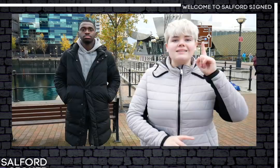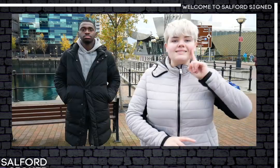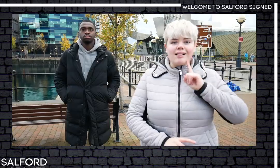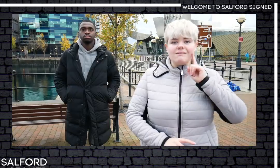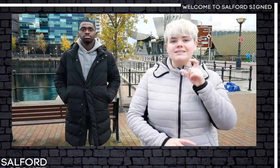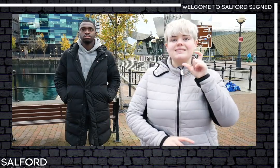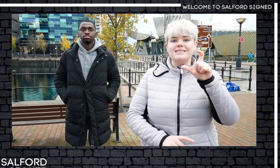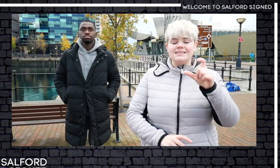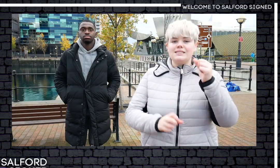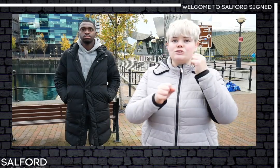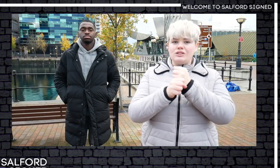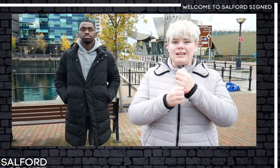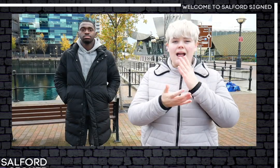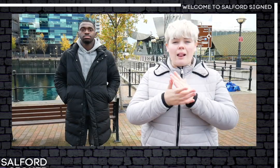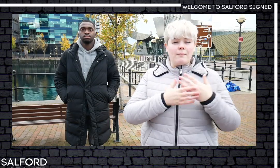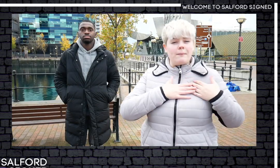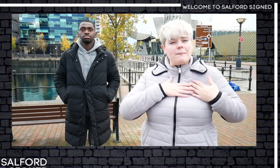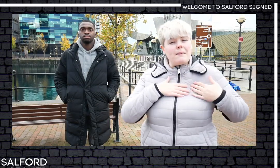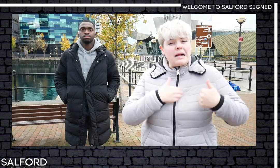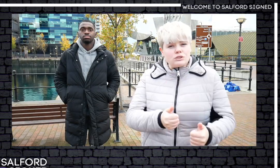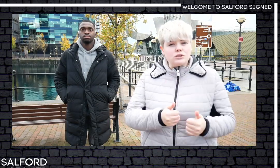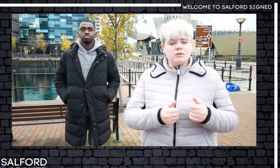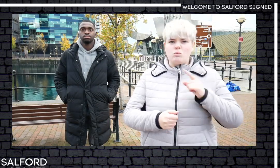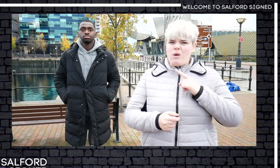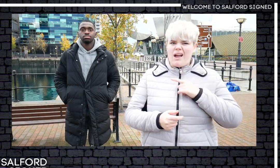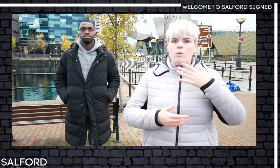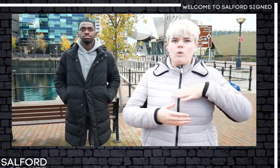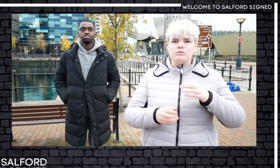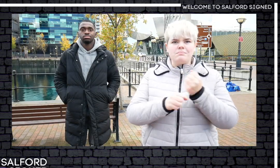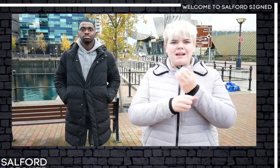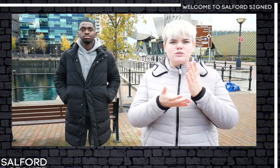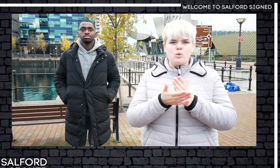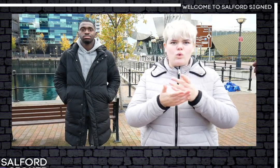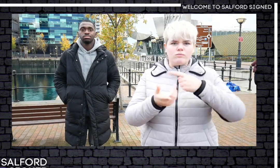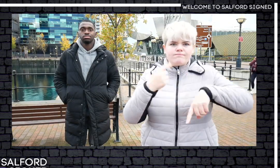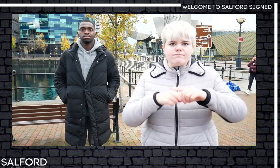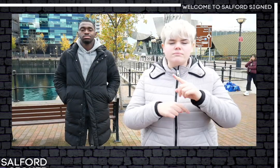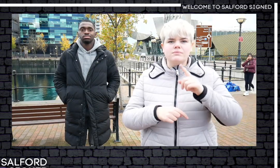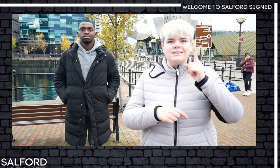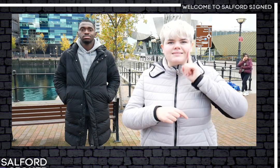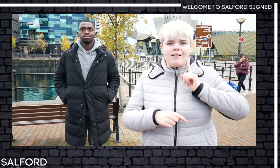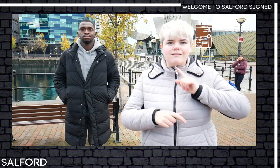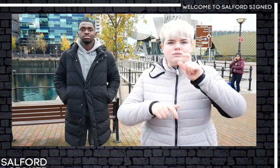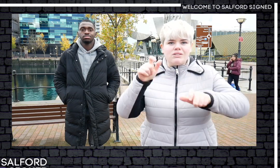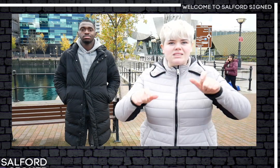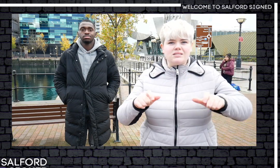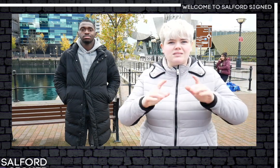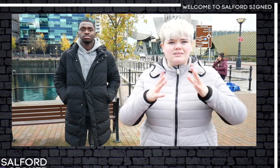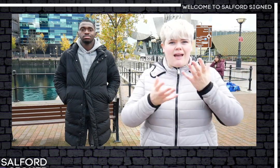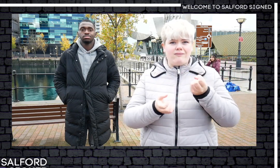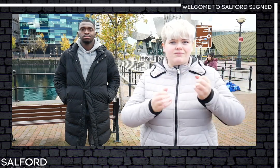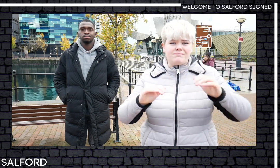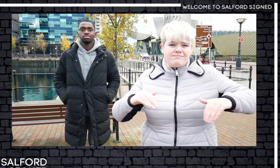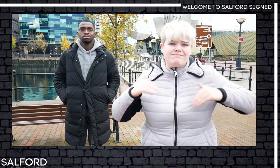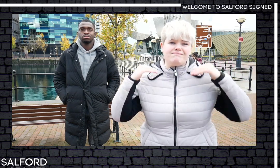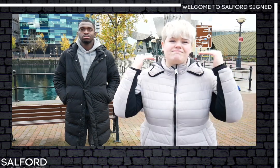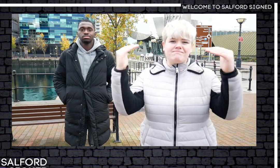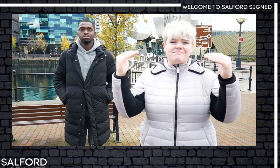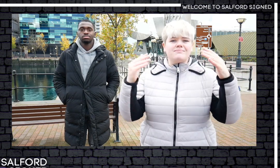Salford CCG are passionate about making sure that Salford residents receive high quality and the best health and